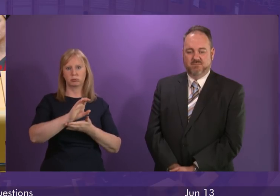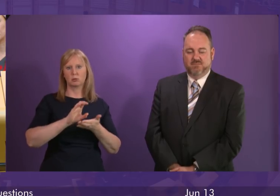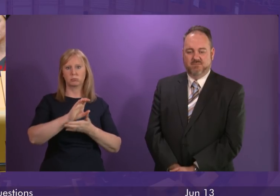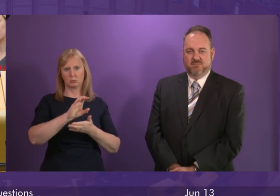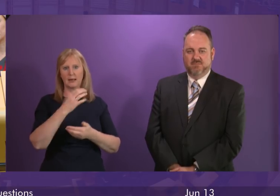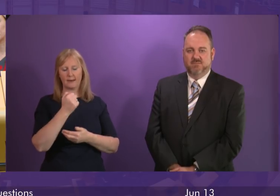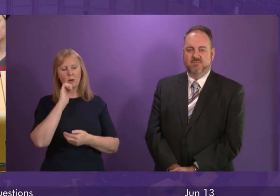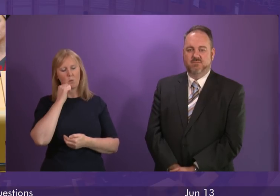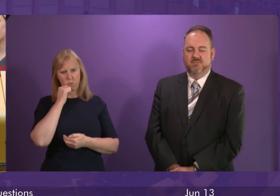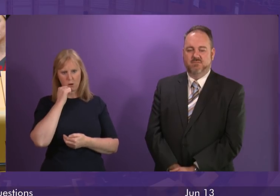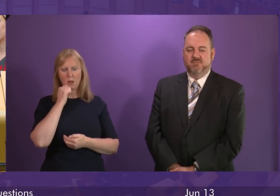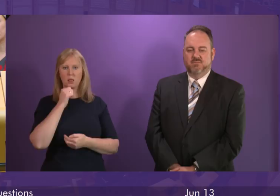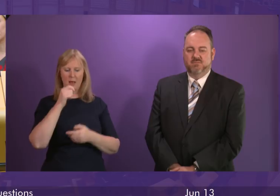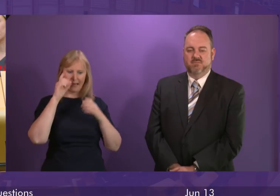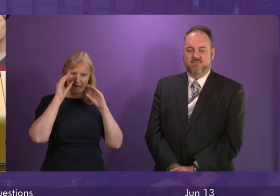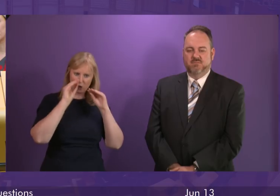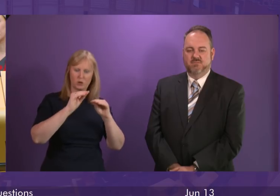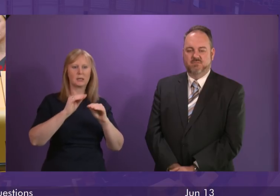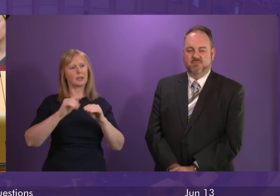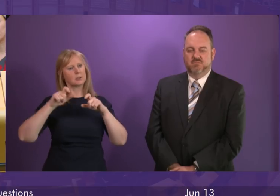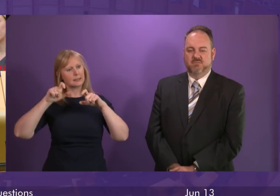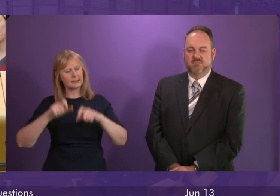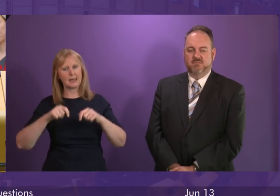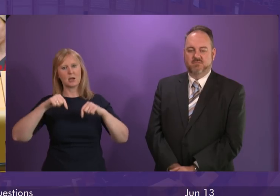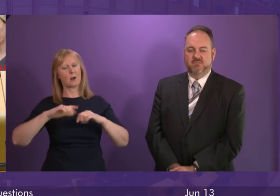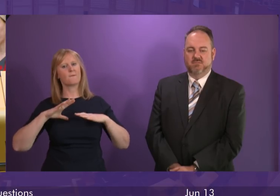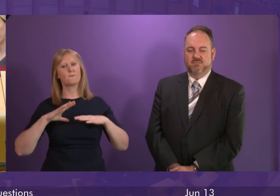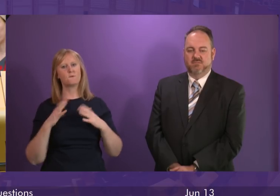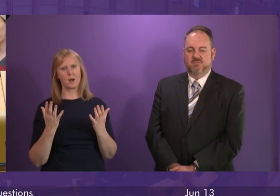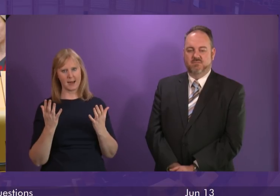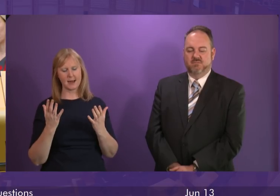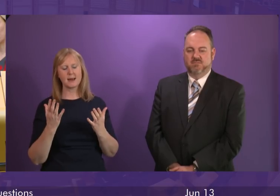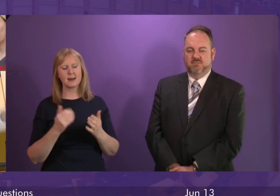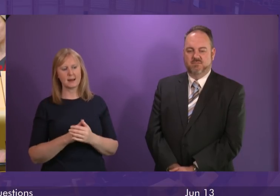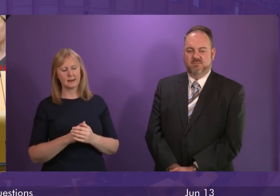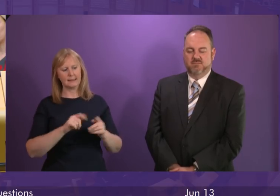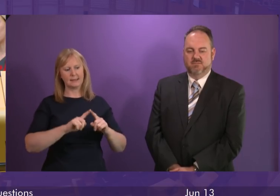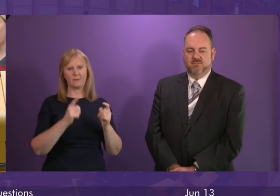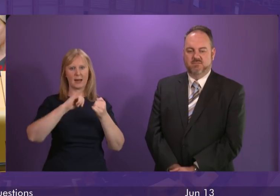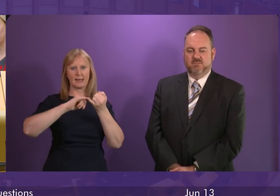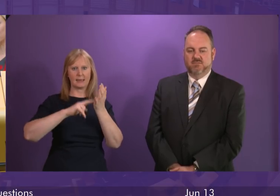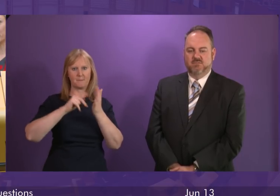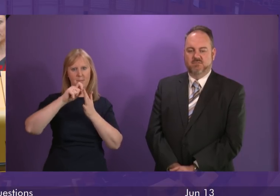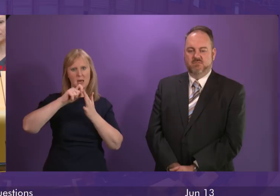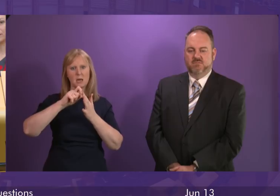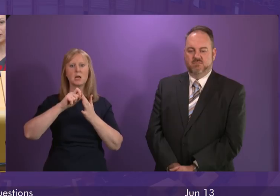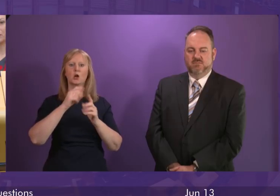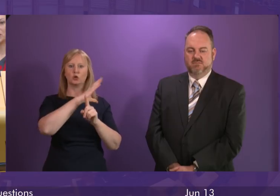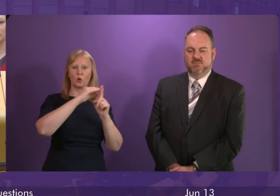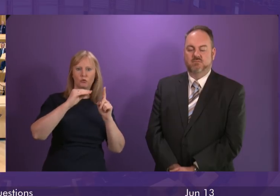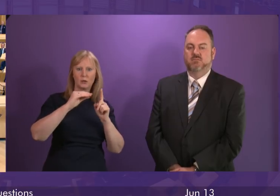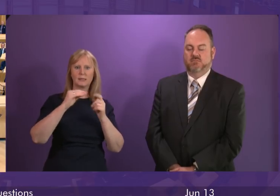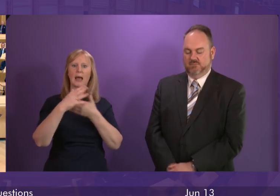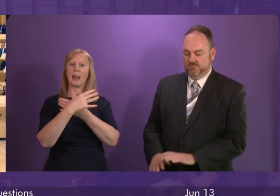to keep education in Scotland free. That's the difference between the SNP the Tories Labour and the